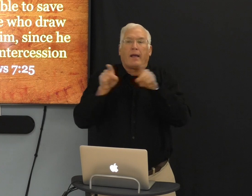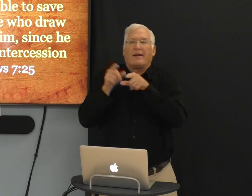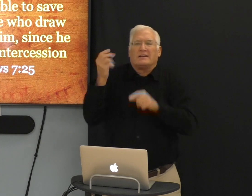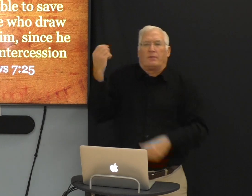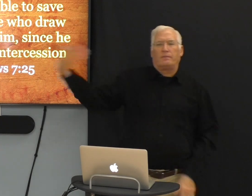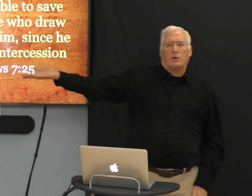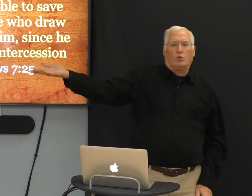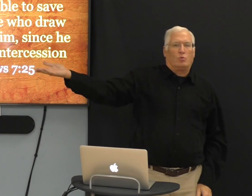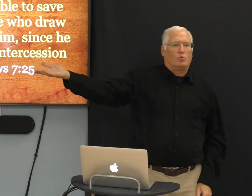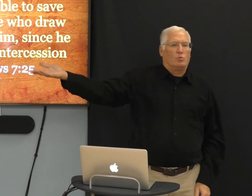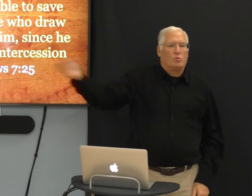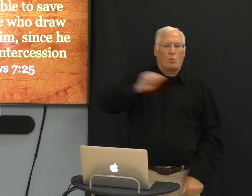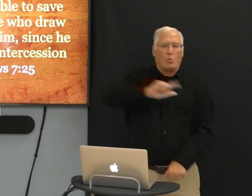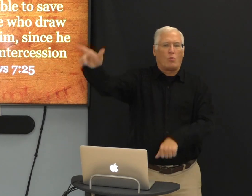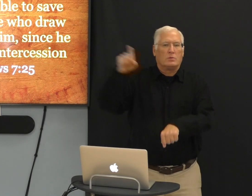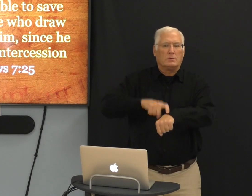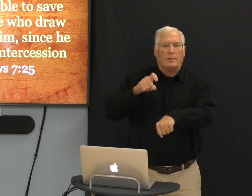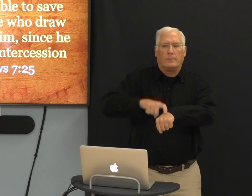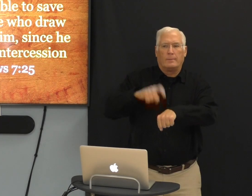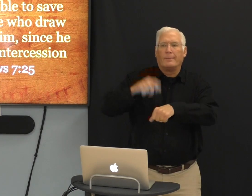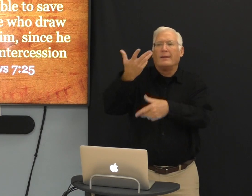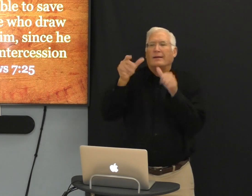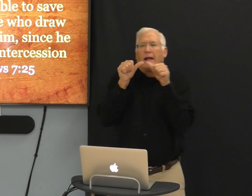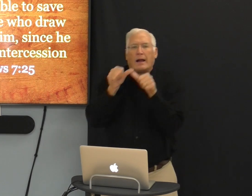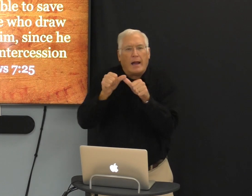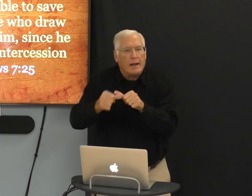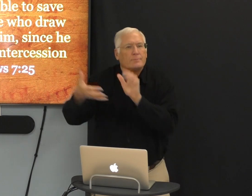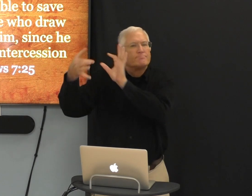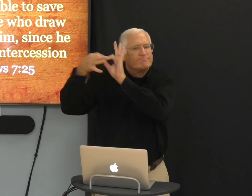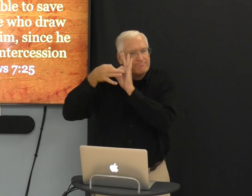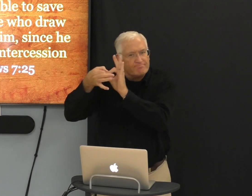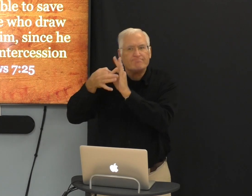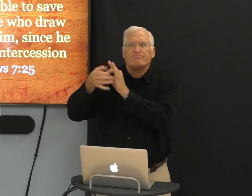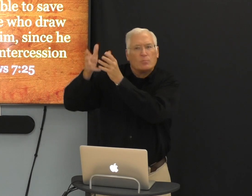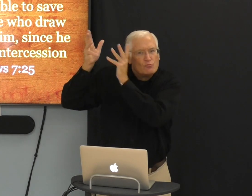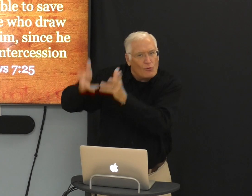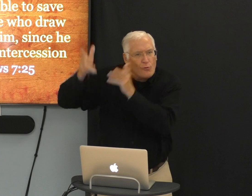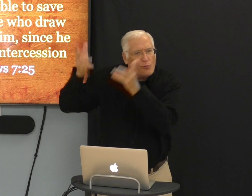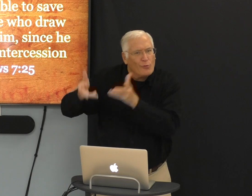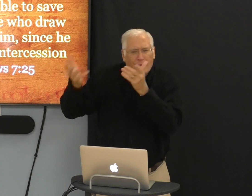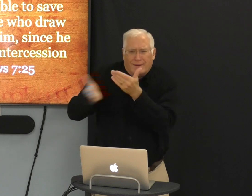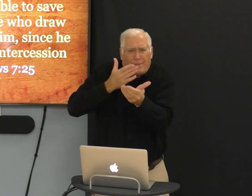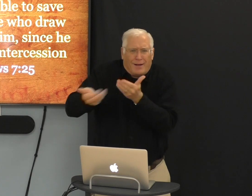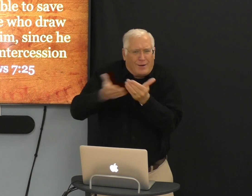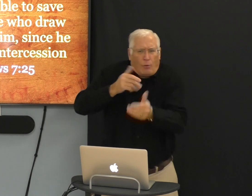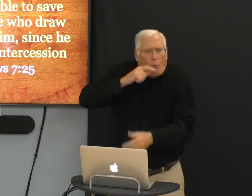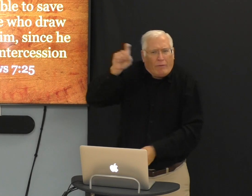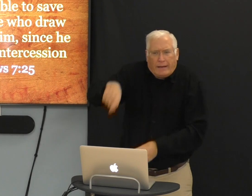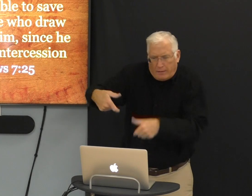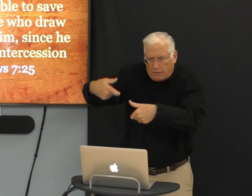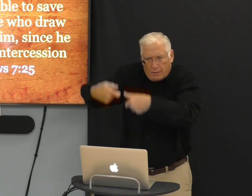Talk to him like he's sitting right there to you with you all the time, constantly conversating.